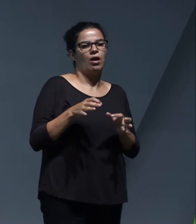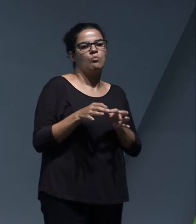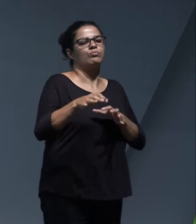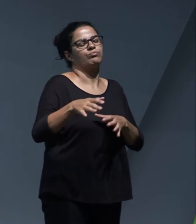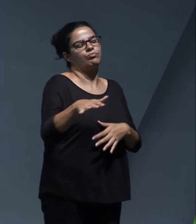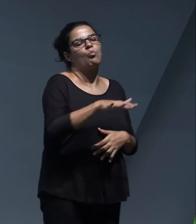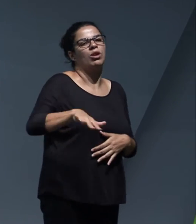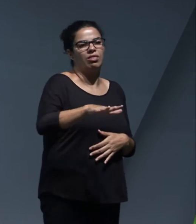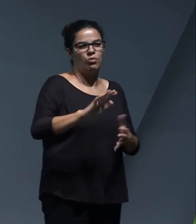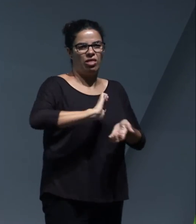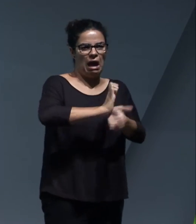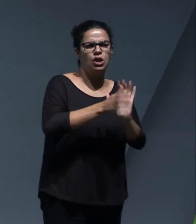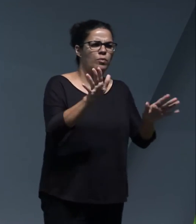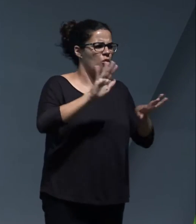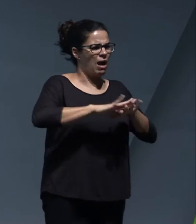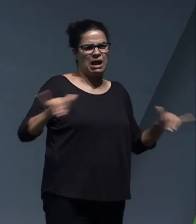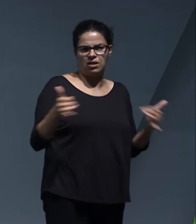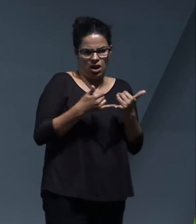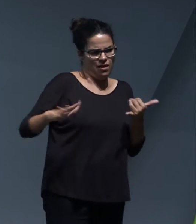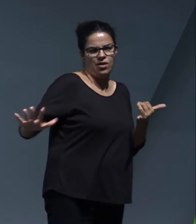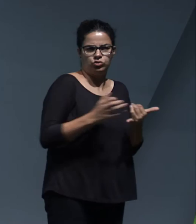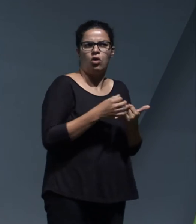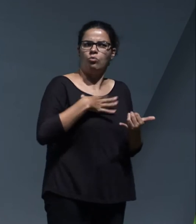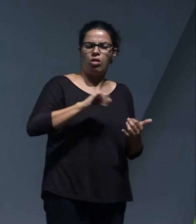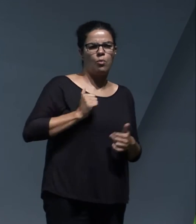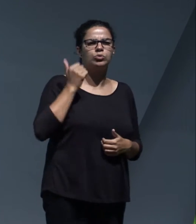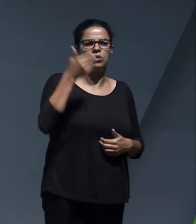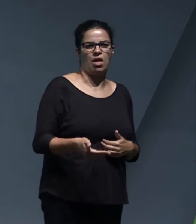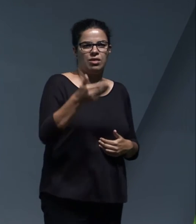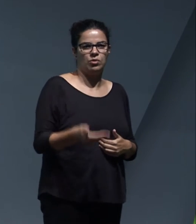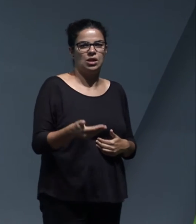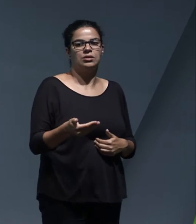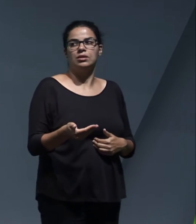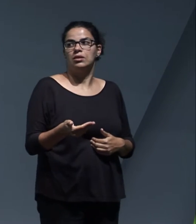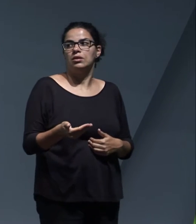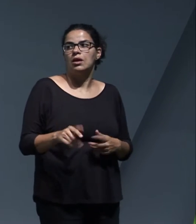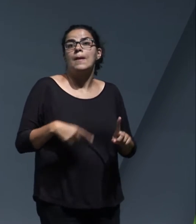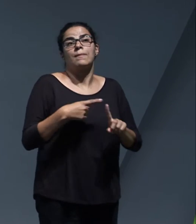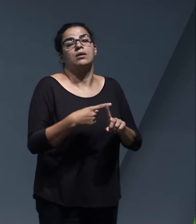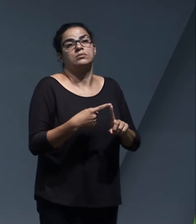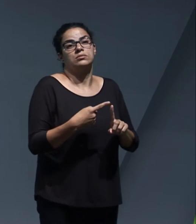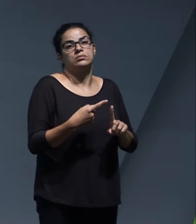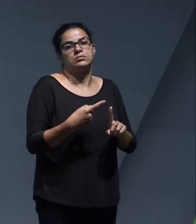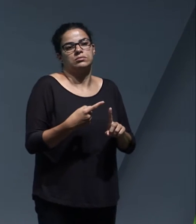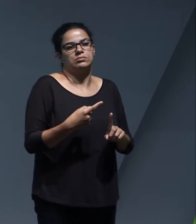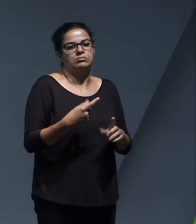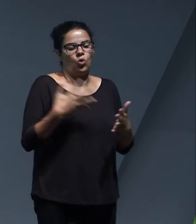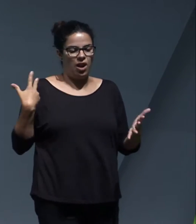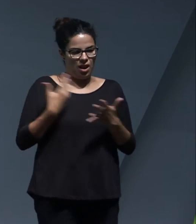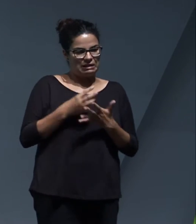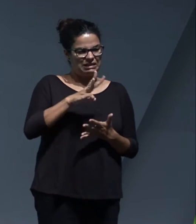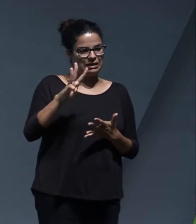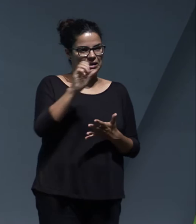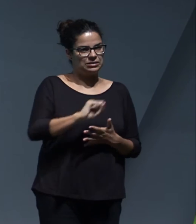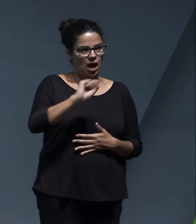first of all, for the municipality of Arico, and later, for the rest of the island to offset the